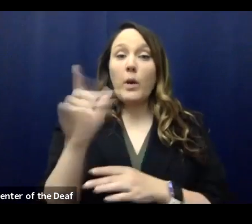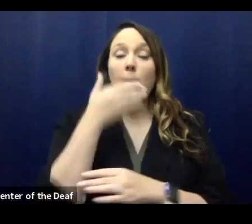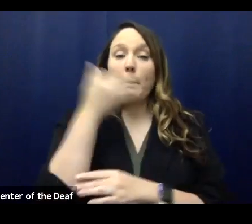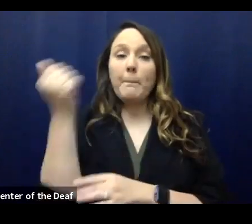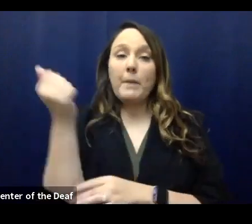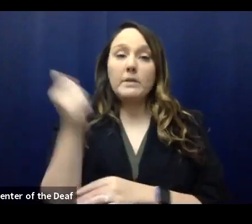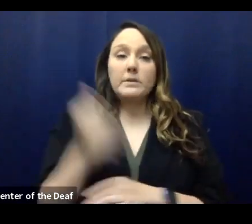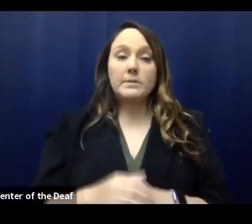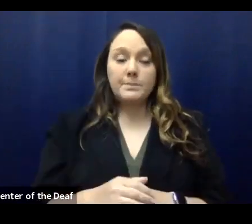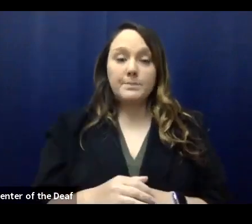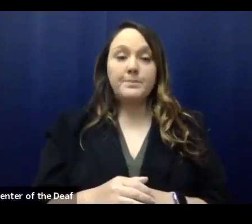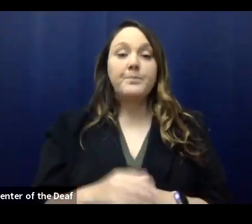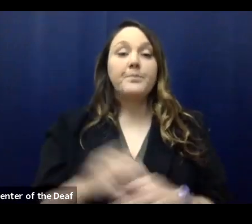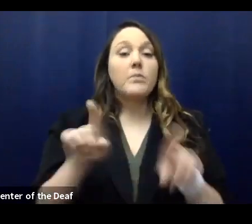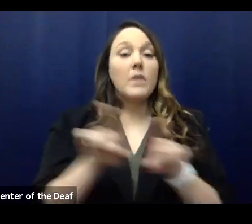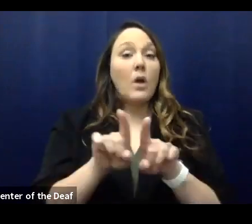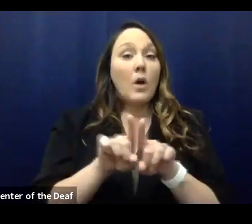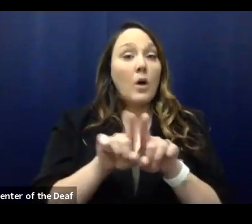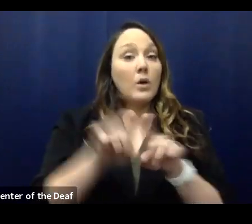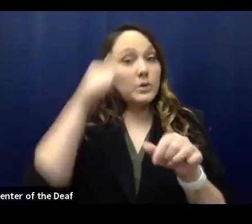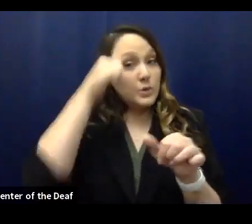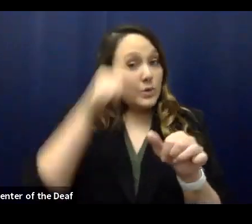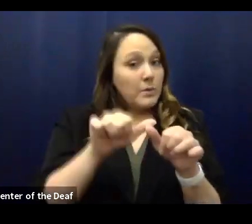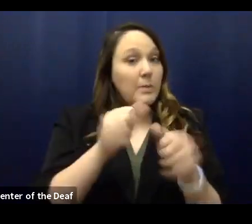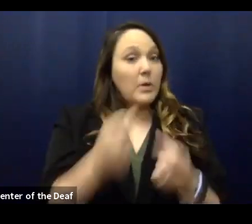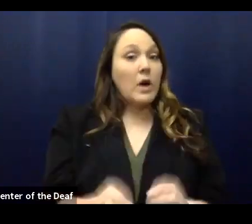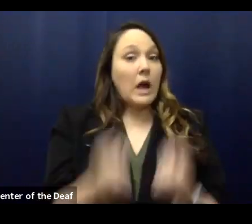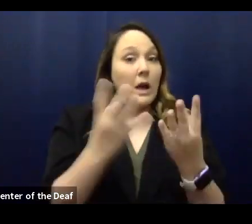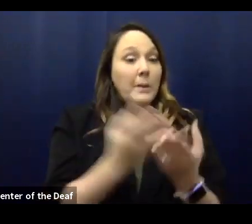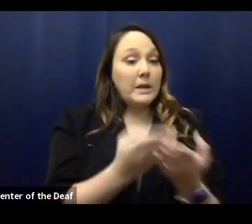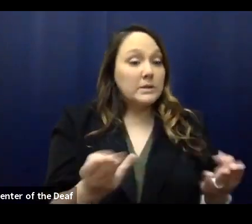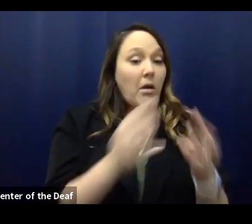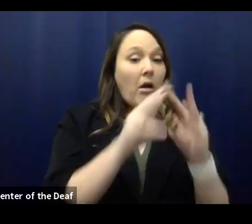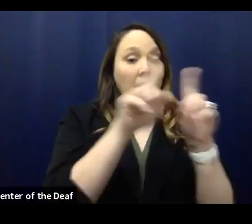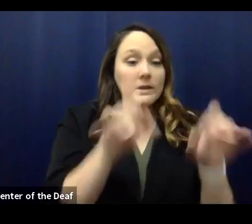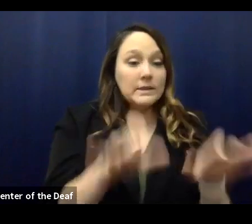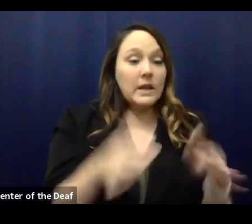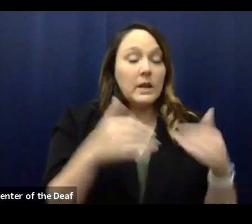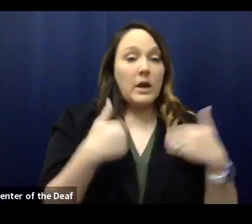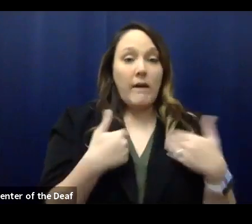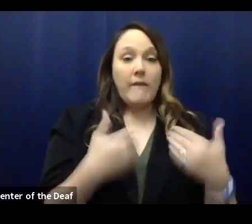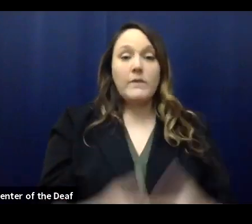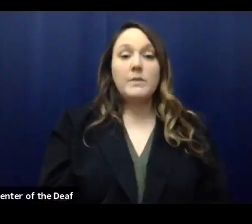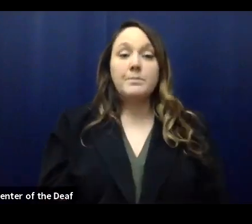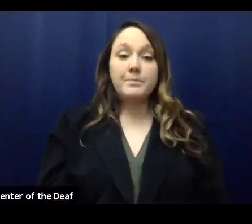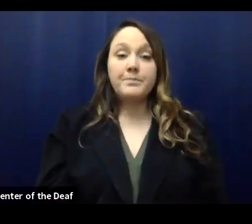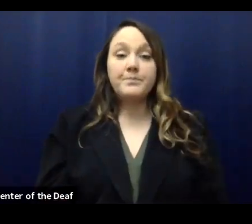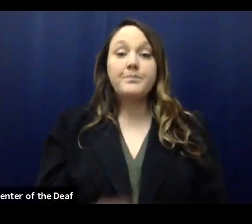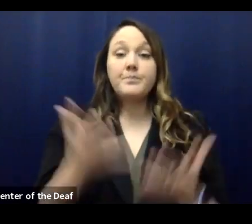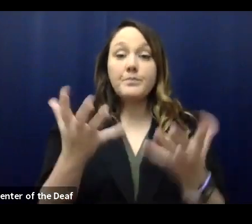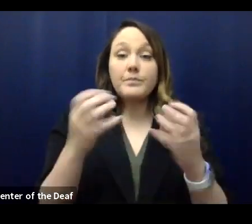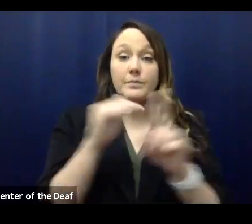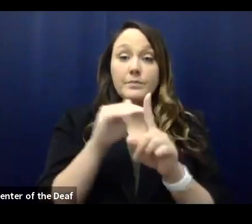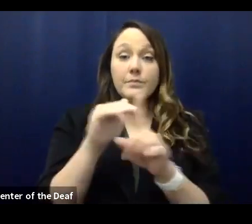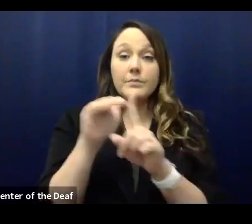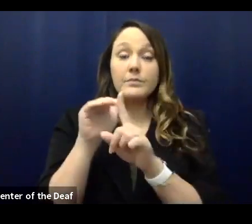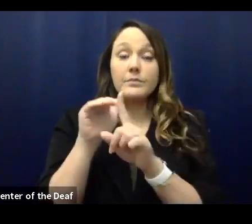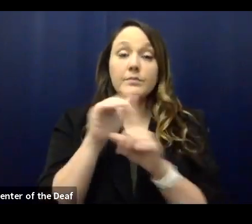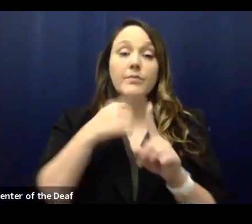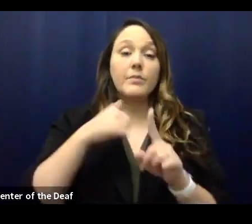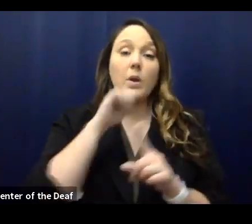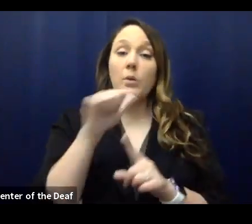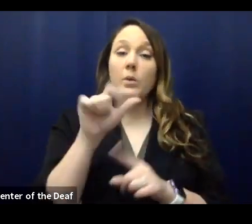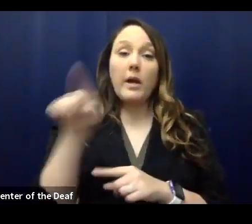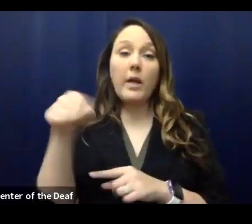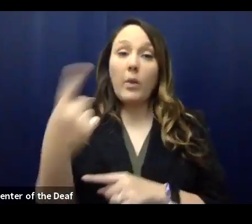while also taking into account our supplies, capacity, and funding. We want to remind folks that we are not the